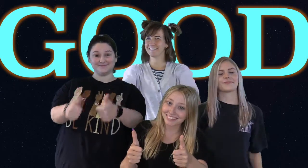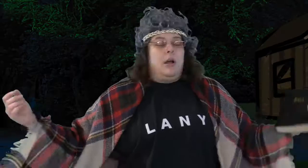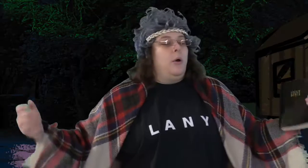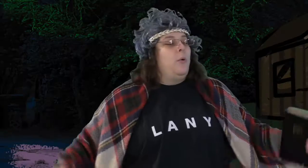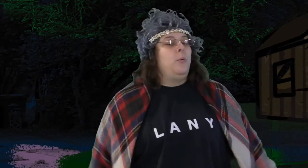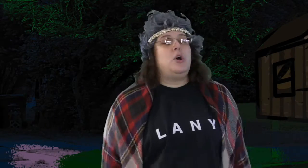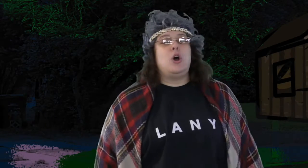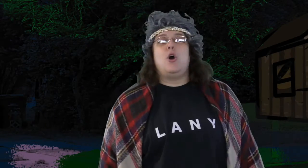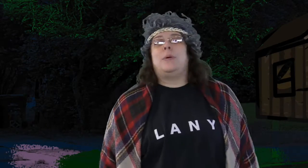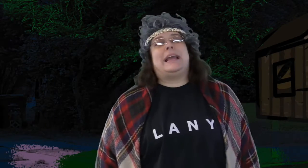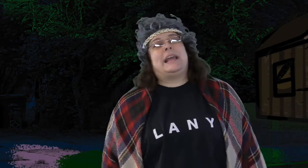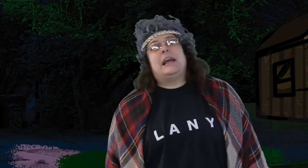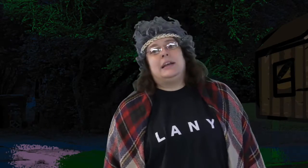Woo! Woo-wee!